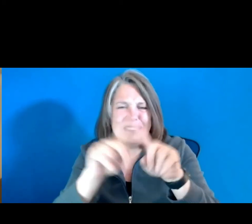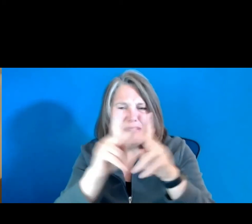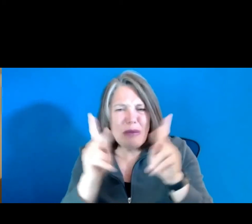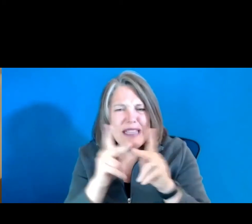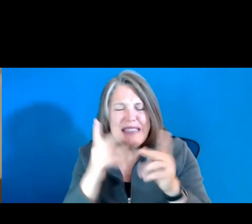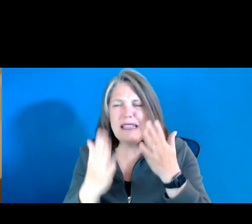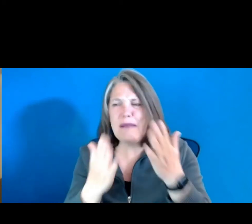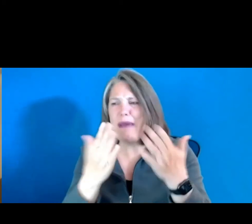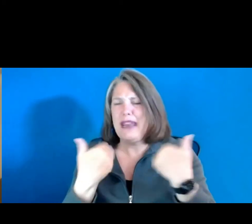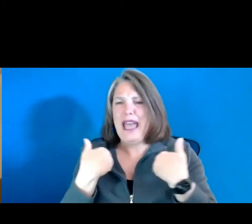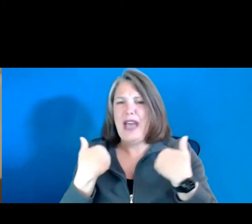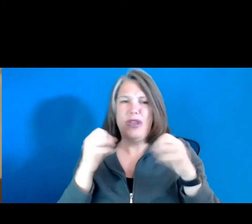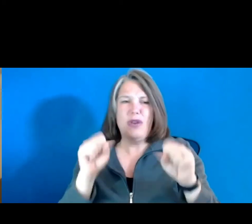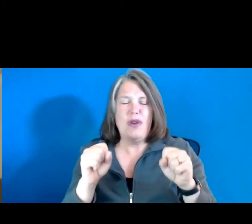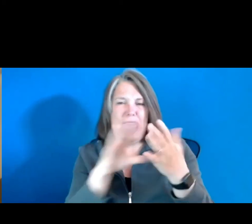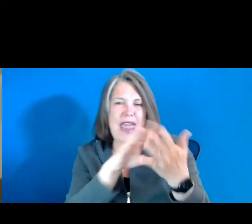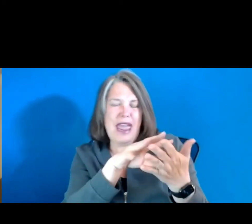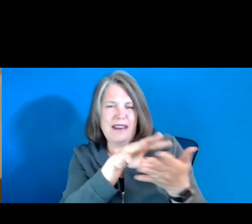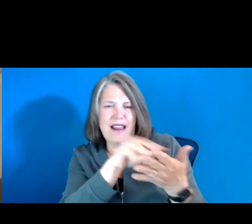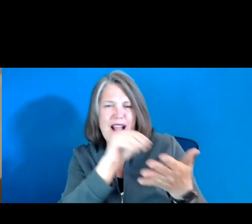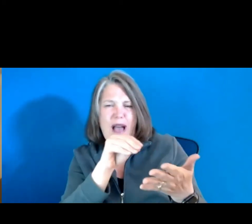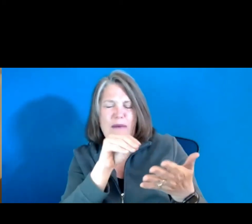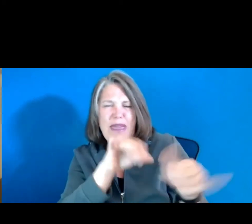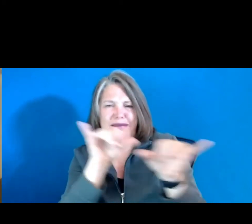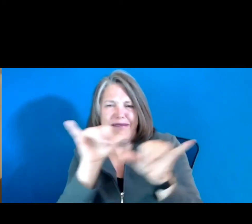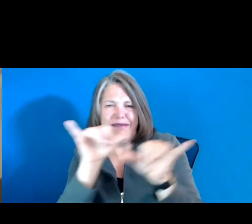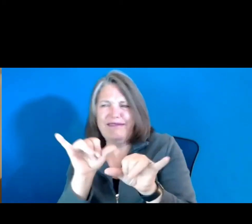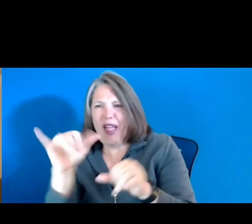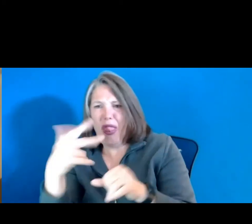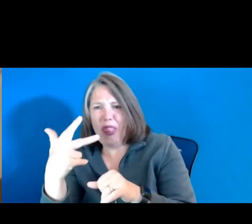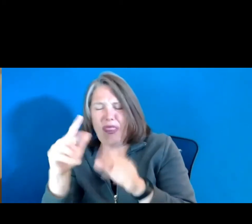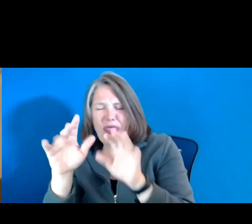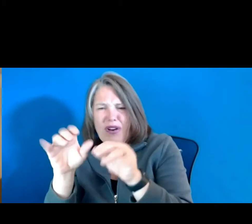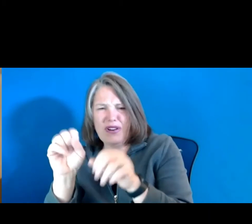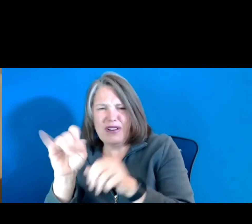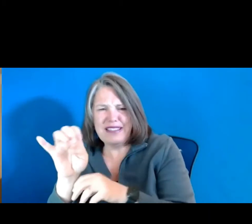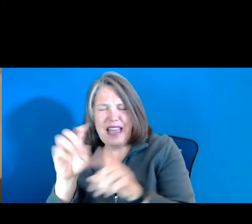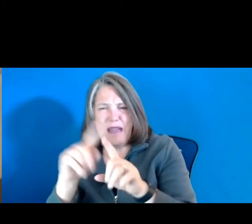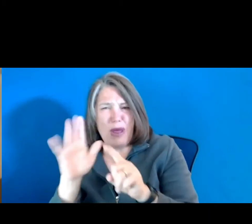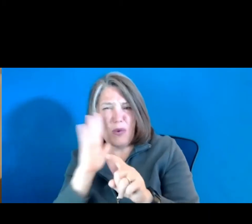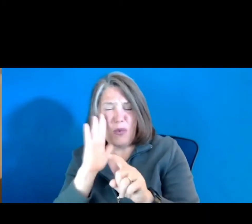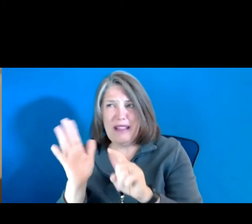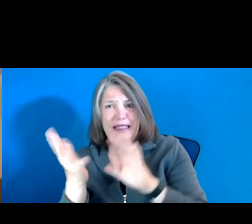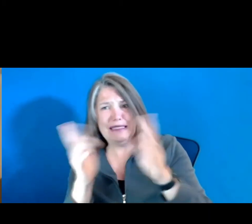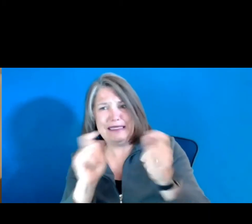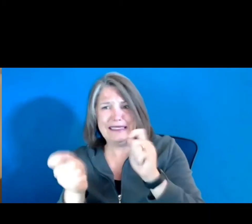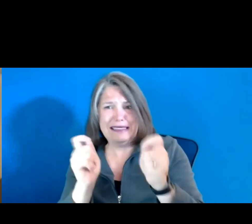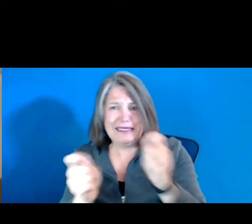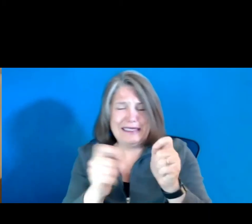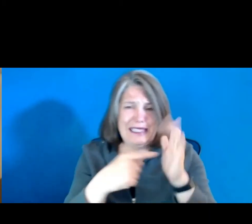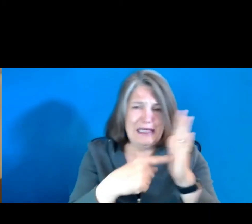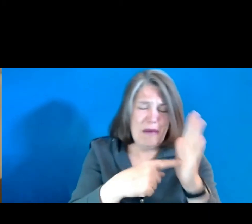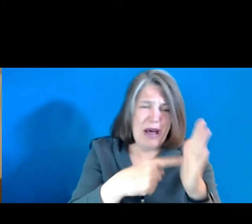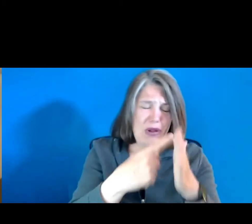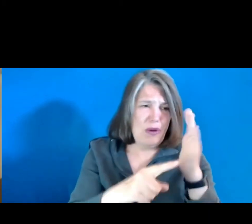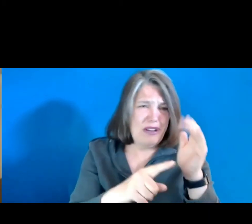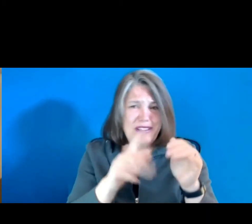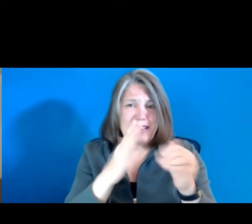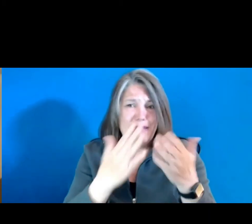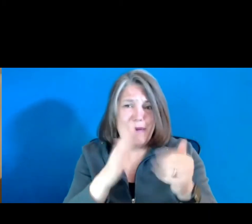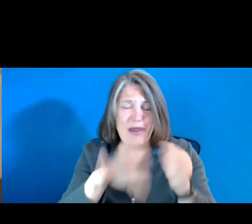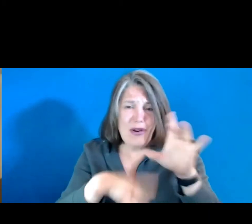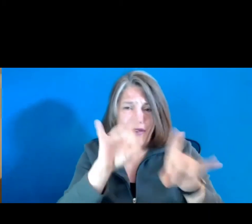replicate it in a third site, but you are kind of wondering whether to alter the model, given your findings were not as